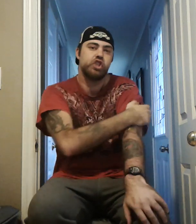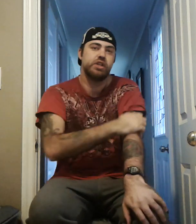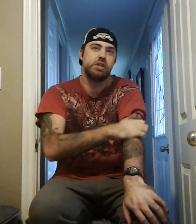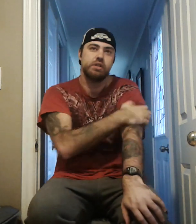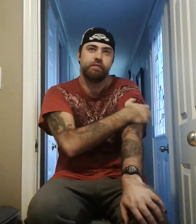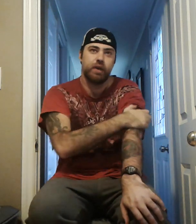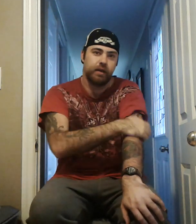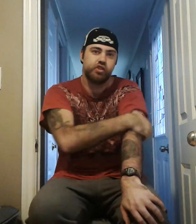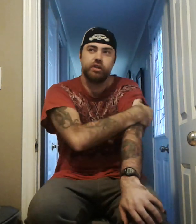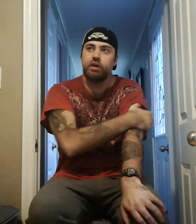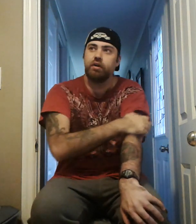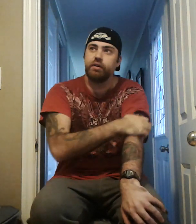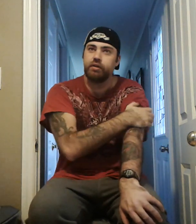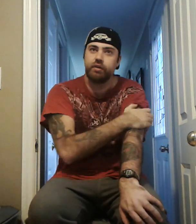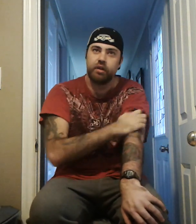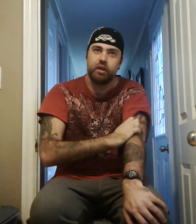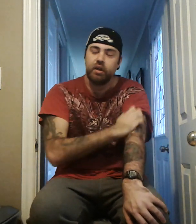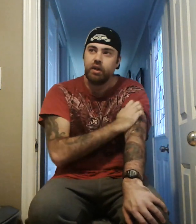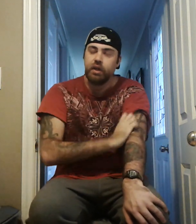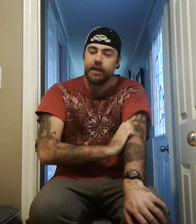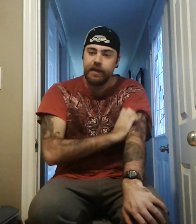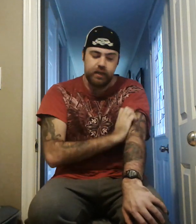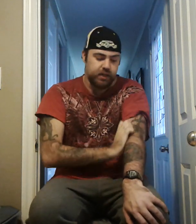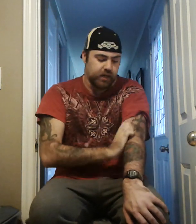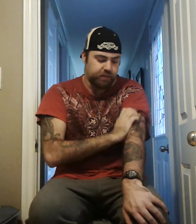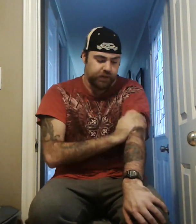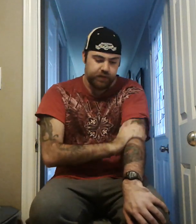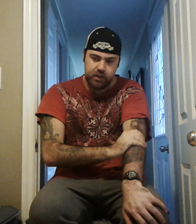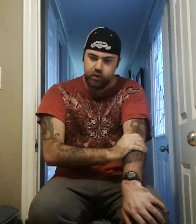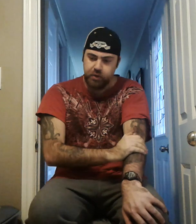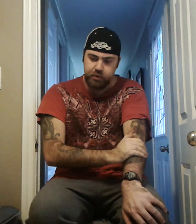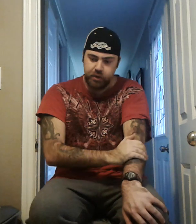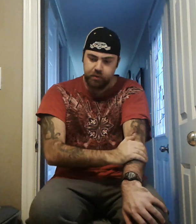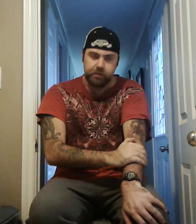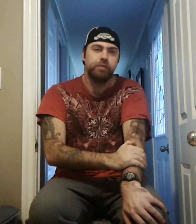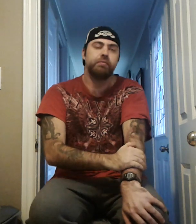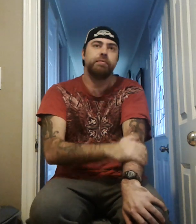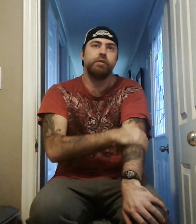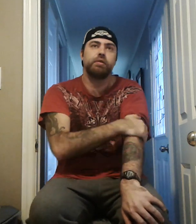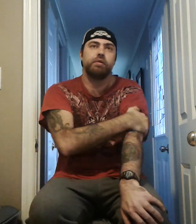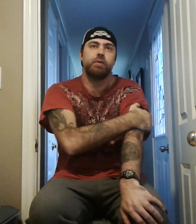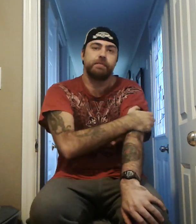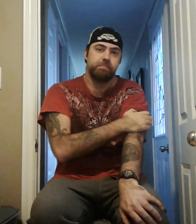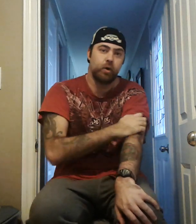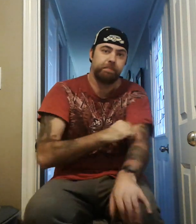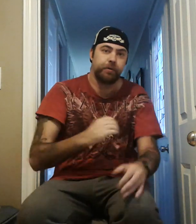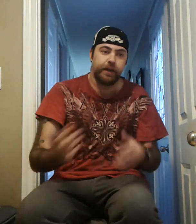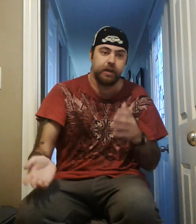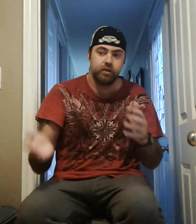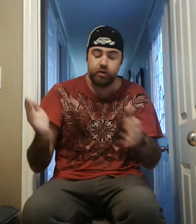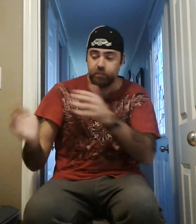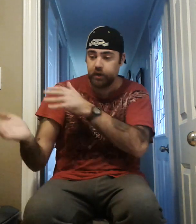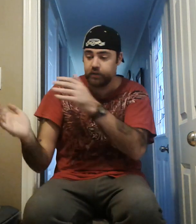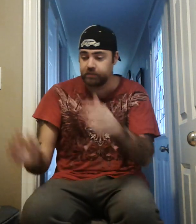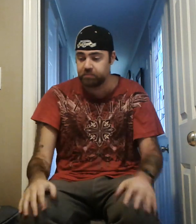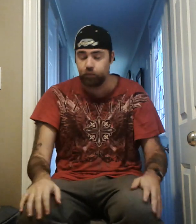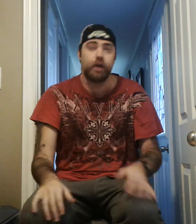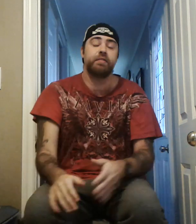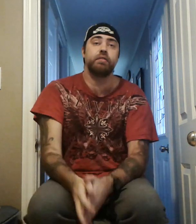match, you know, and, um, let me know who you were rooting for, or what, what brand, or what wrestler,